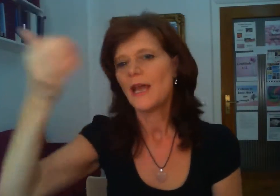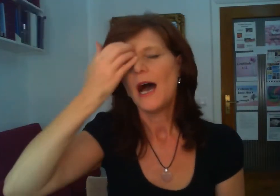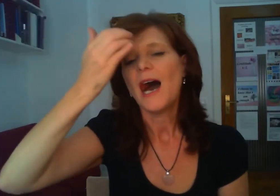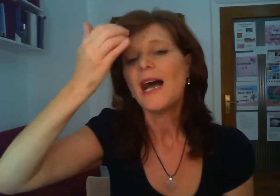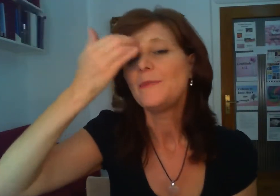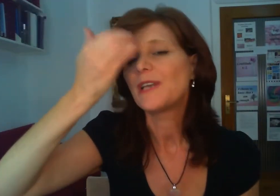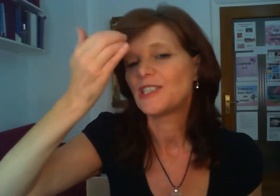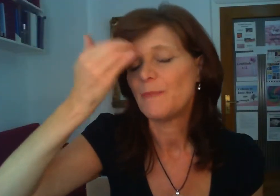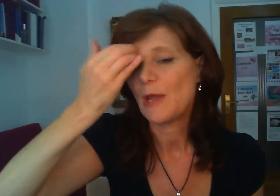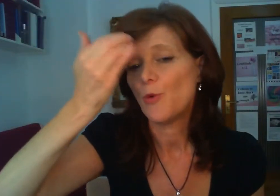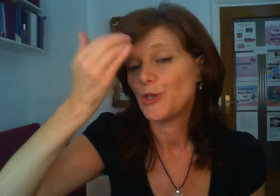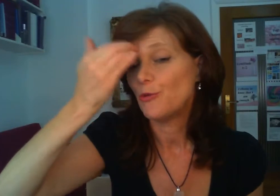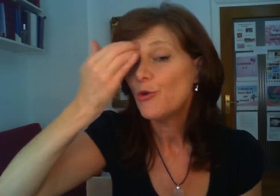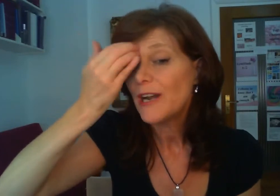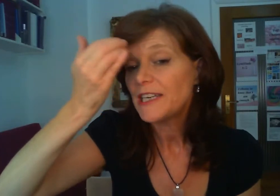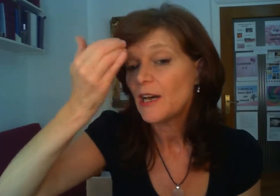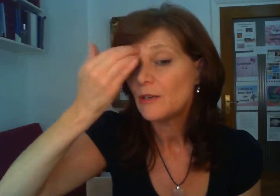i'm going to make what you already know